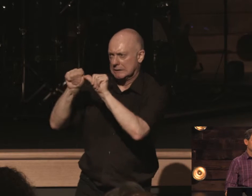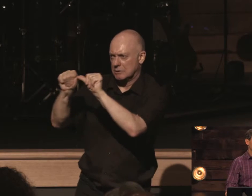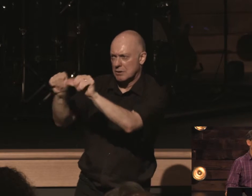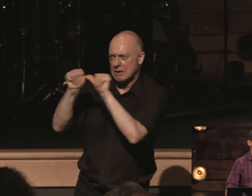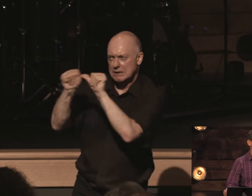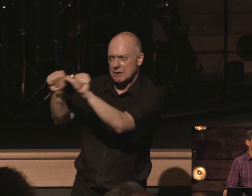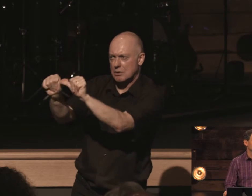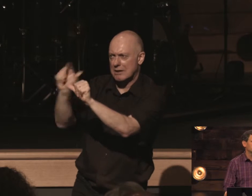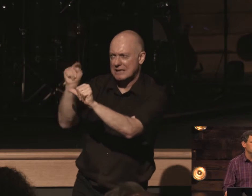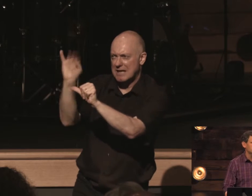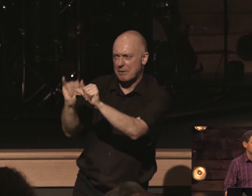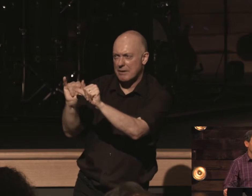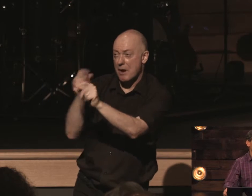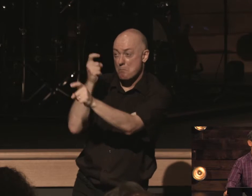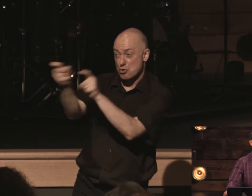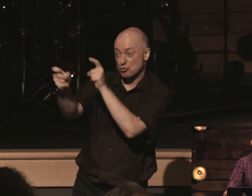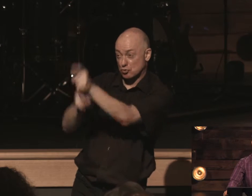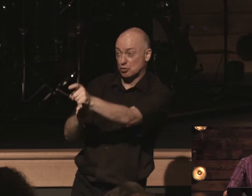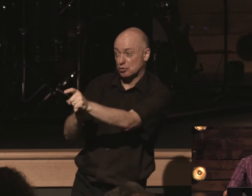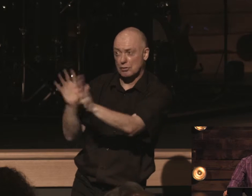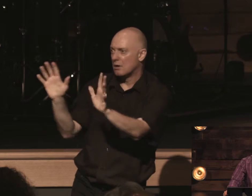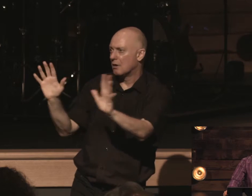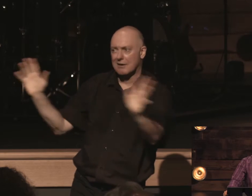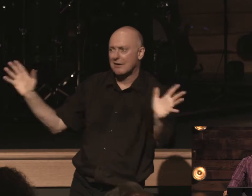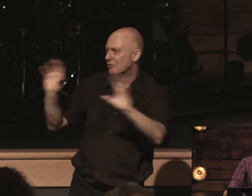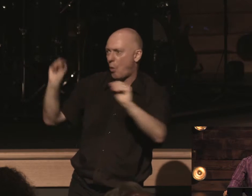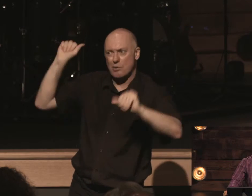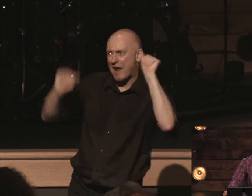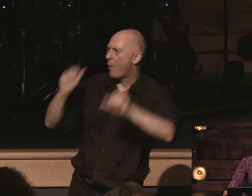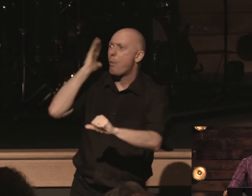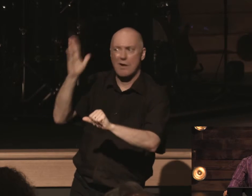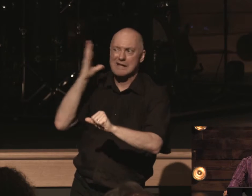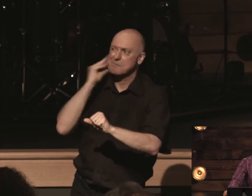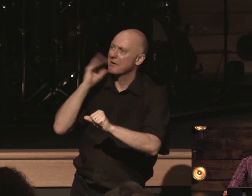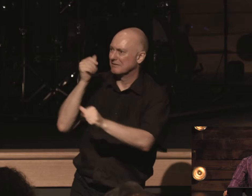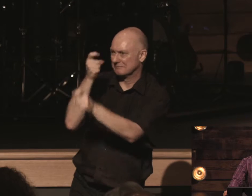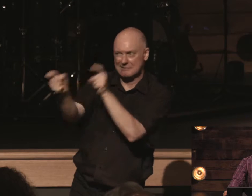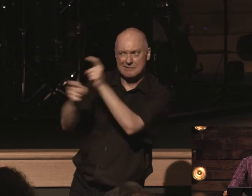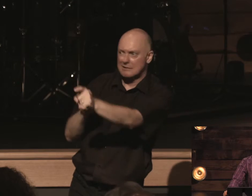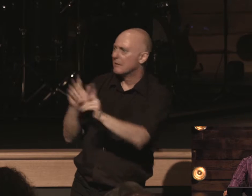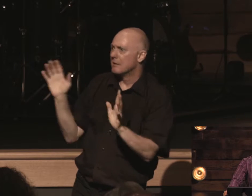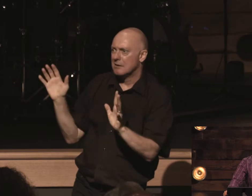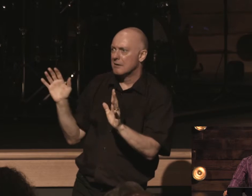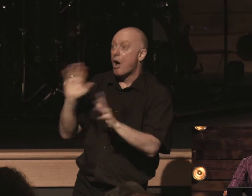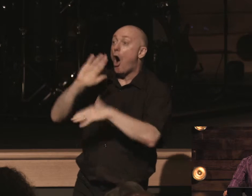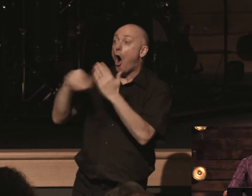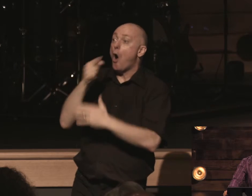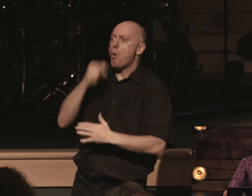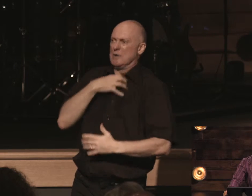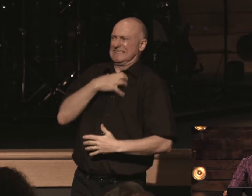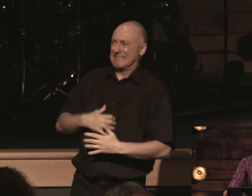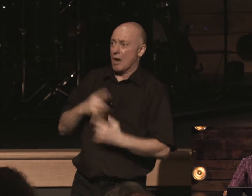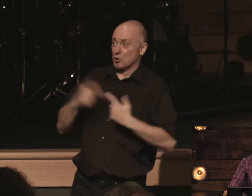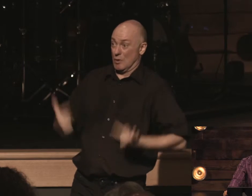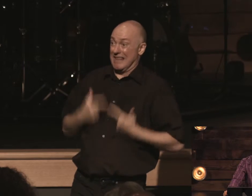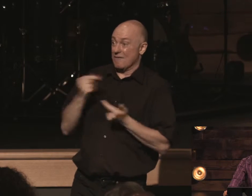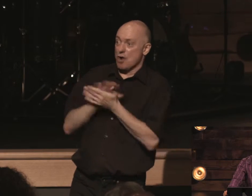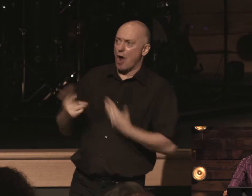timothy persecution is inevitable look at verse 12 indeed all who desire to live a godly life in christ